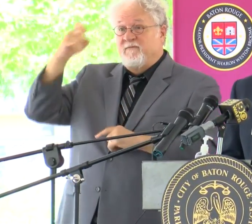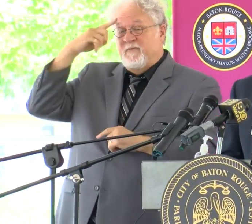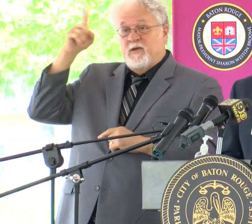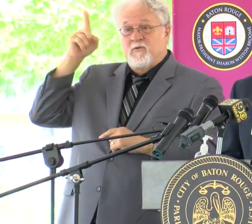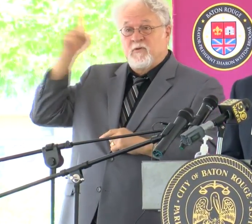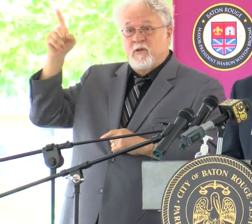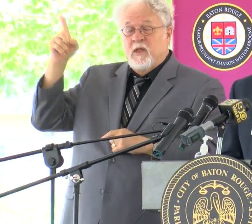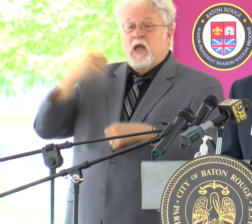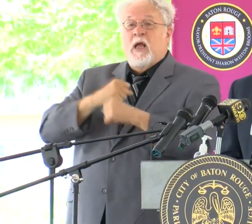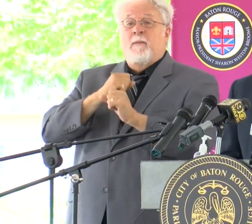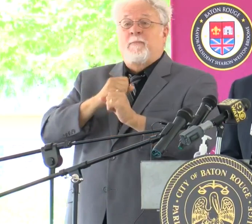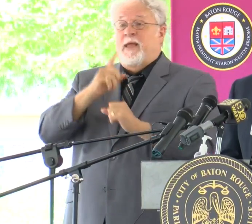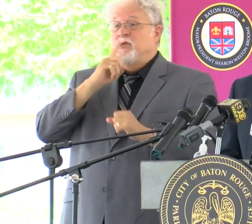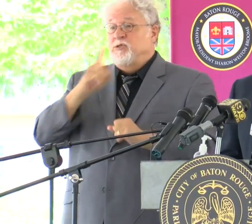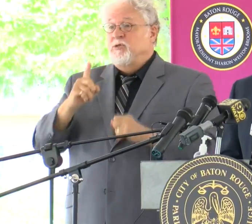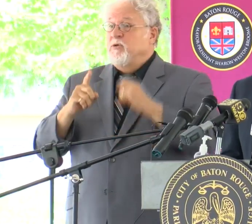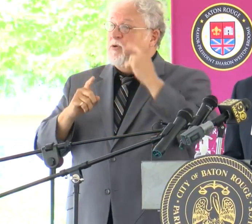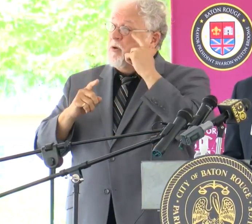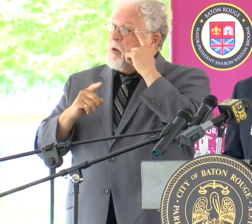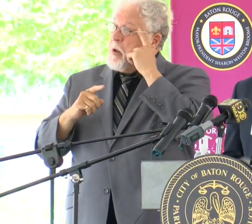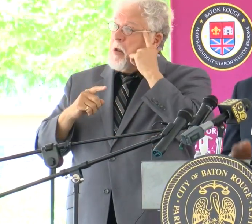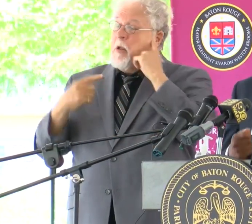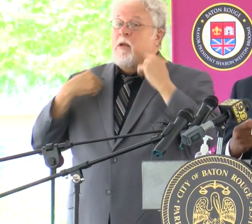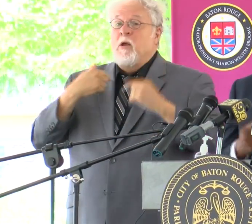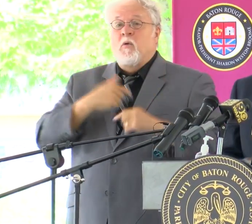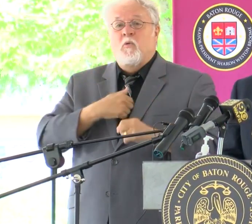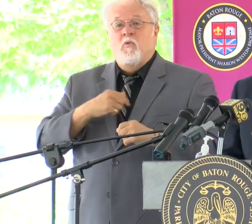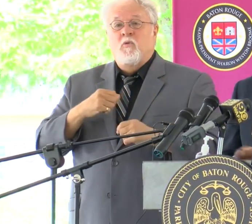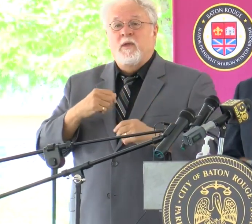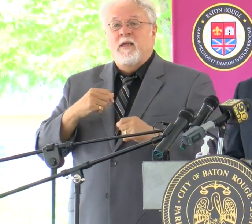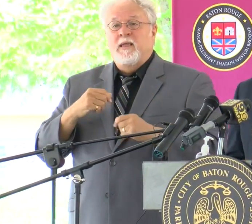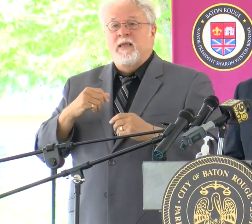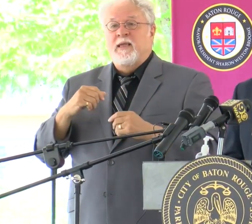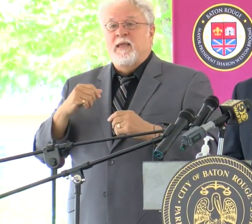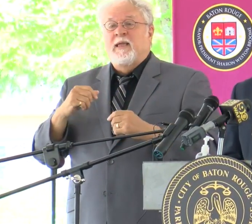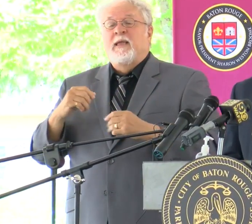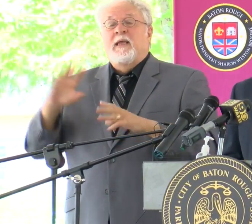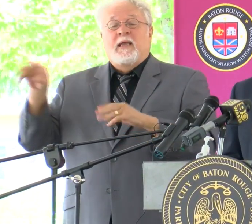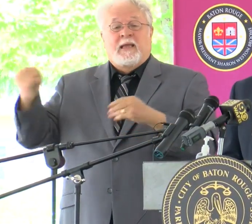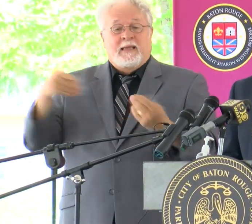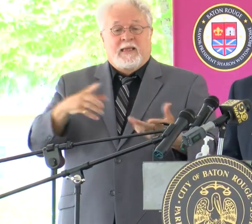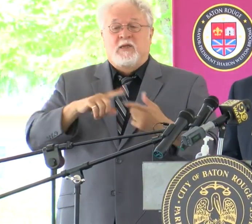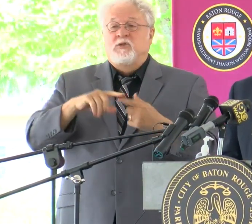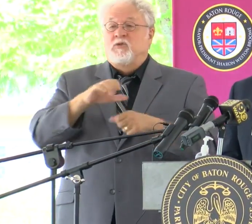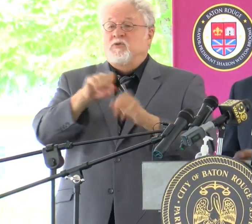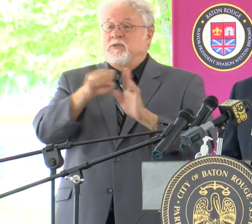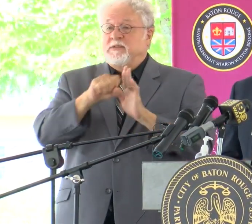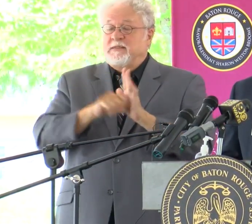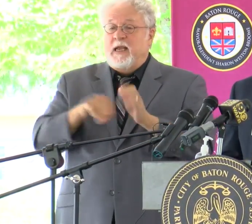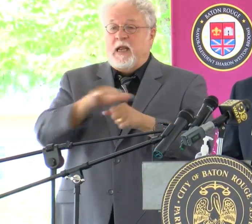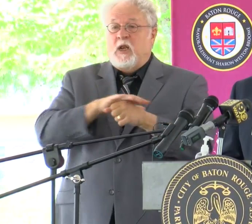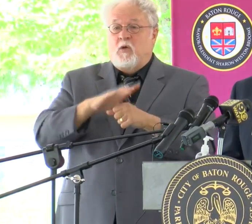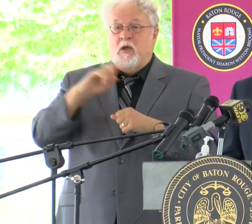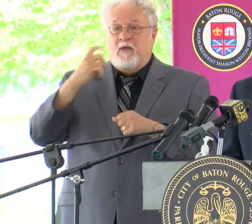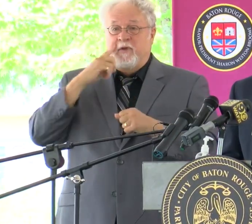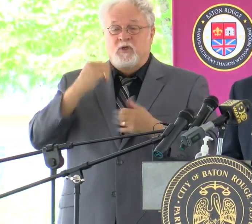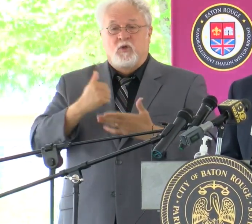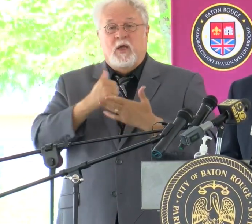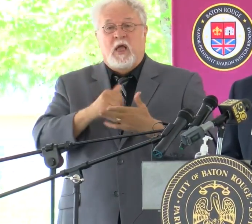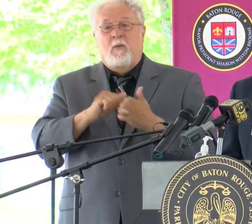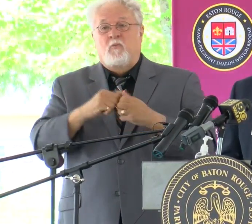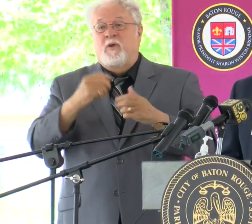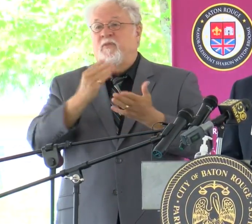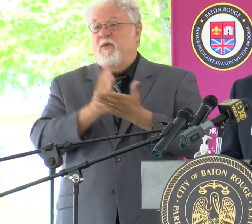is to make sure that we get to the state and to local governments money to help them with the budget